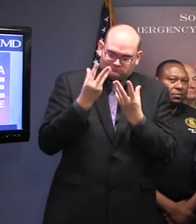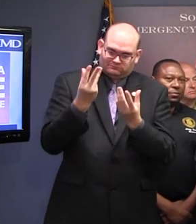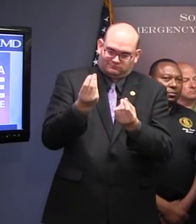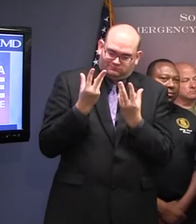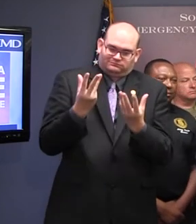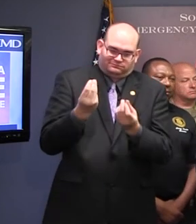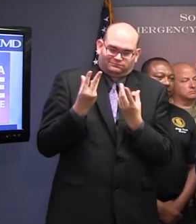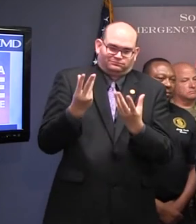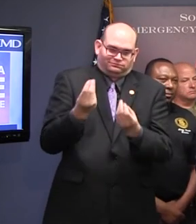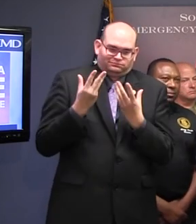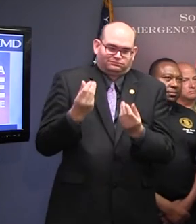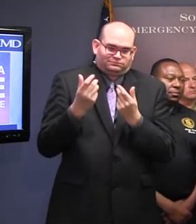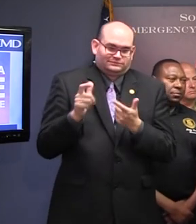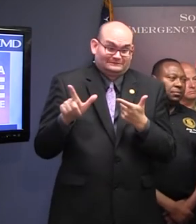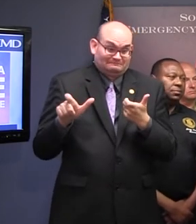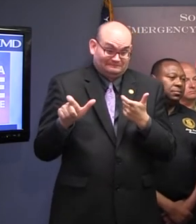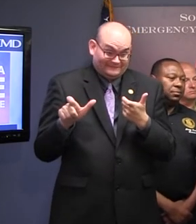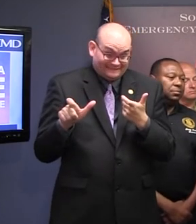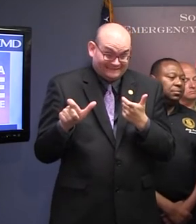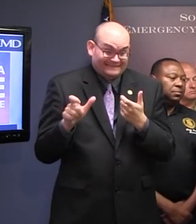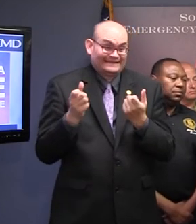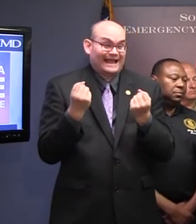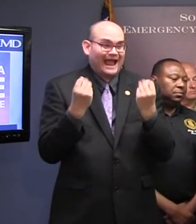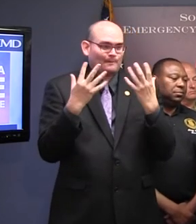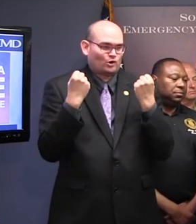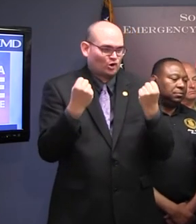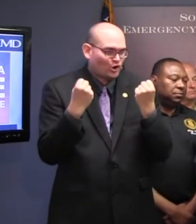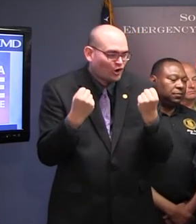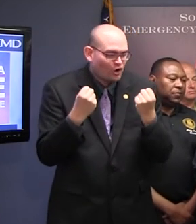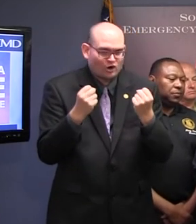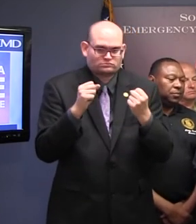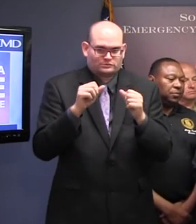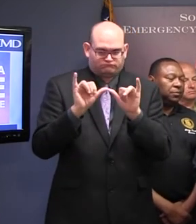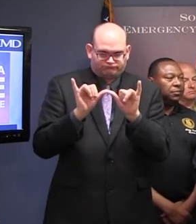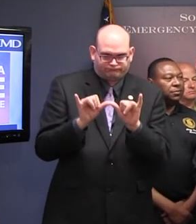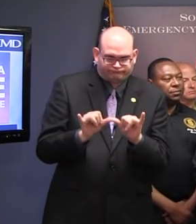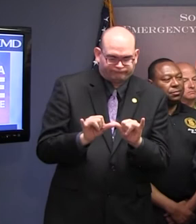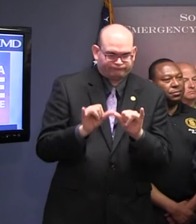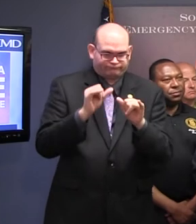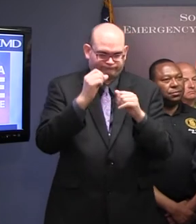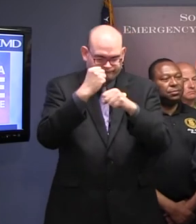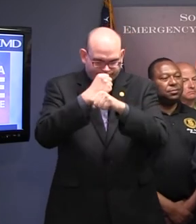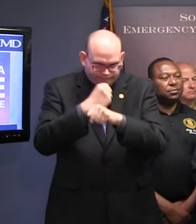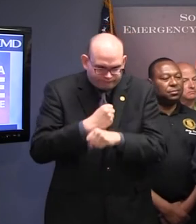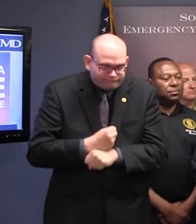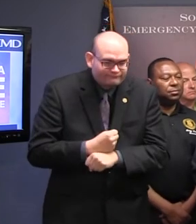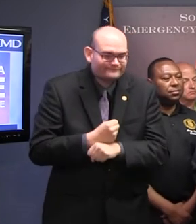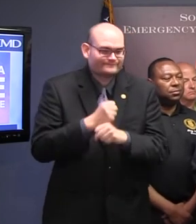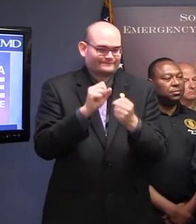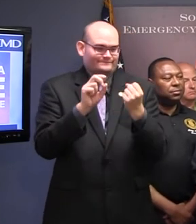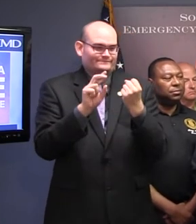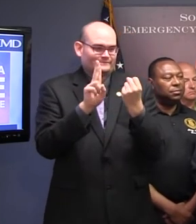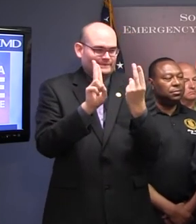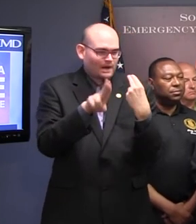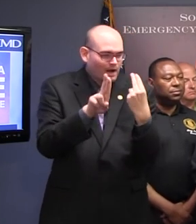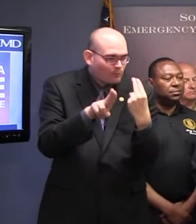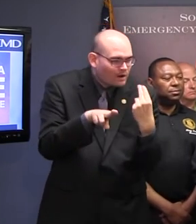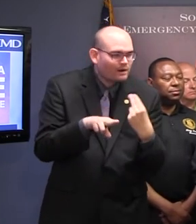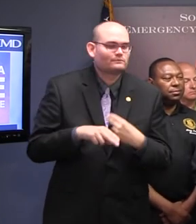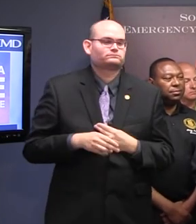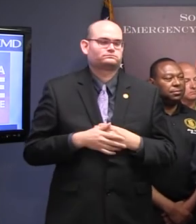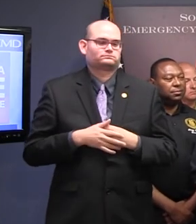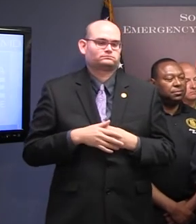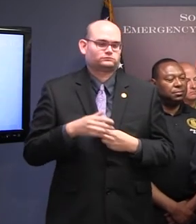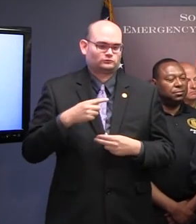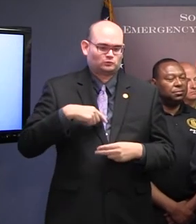and the number of vehicles on our interstate facilities and our major routes. So we're constantly monitoring that and looking to mitigate